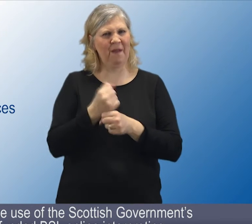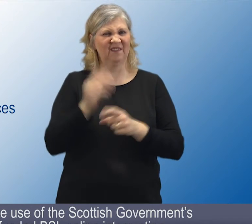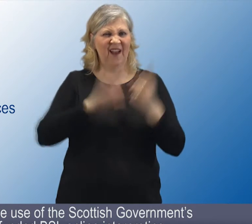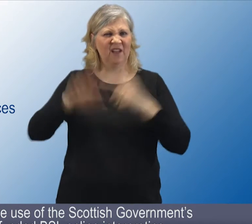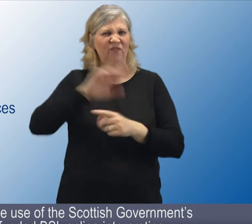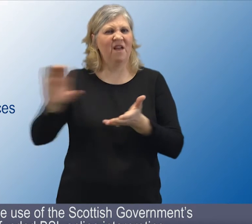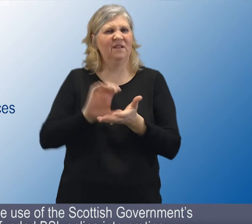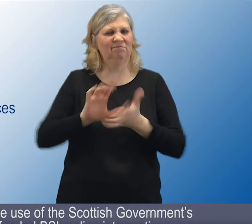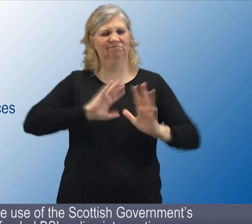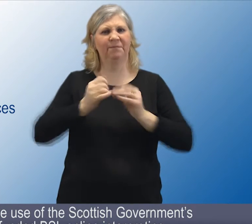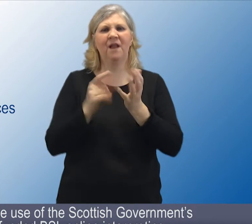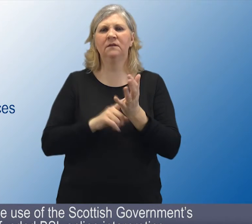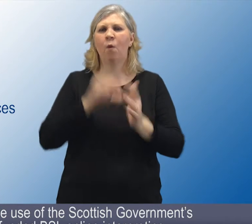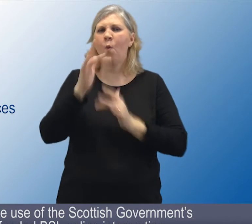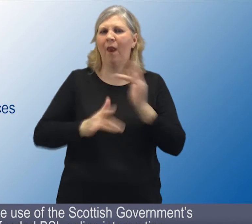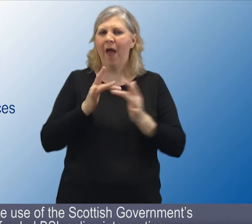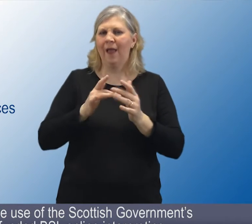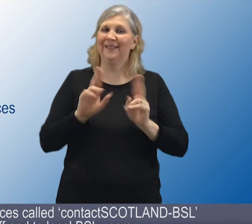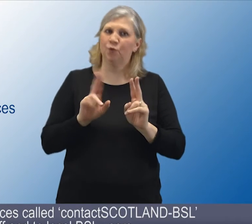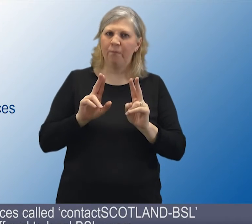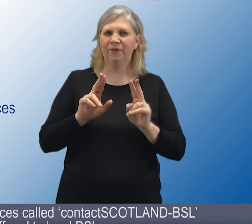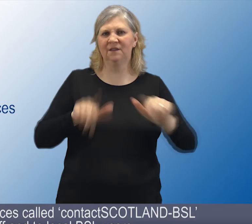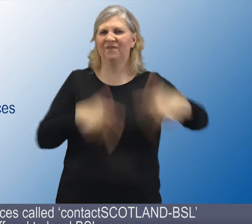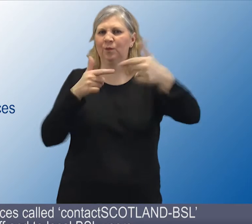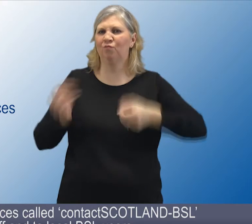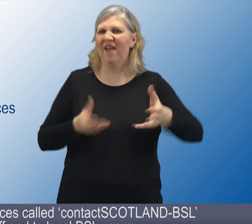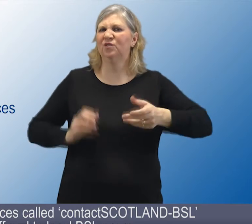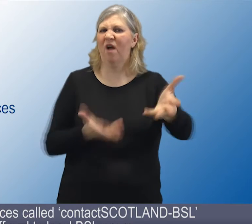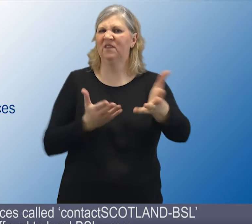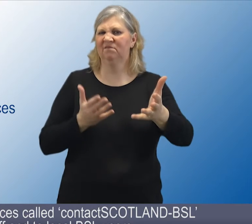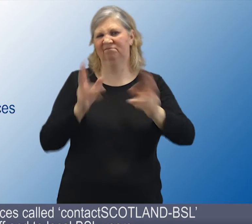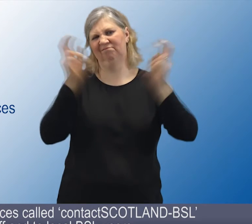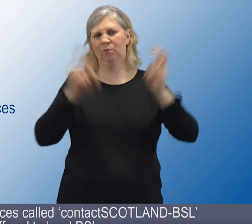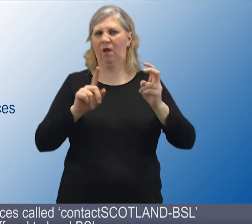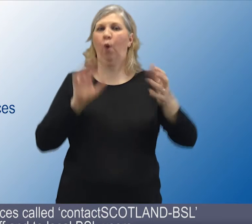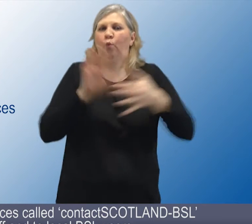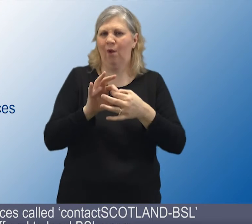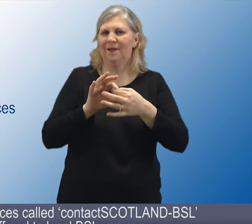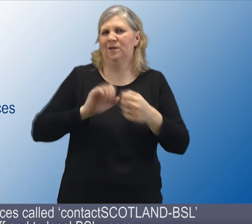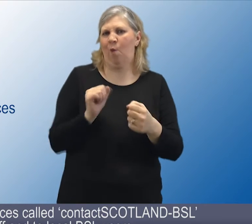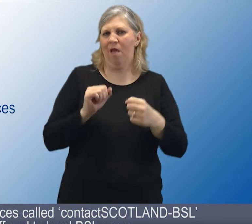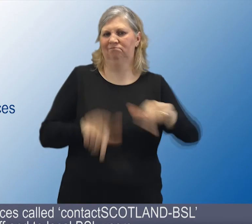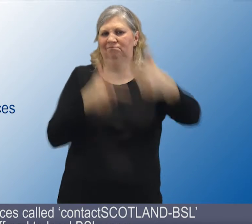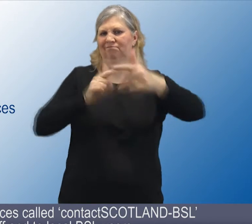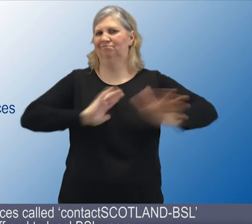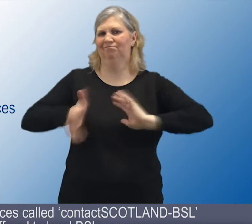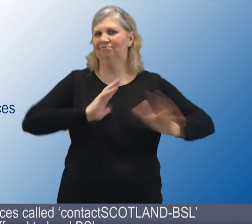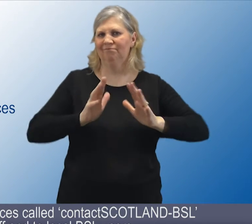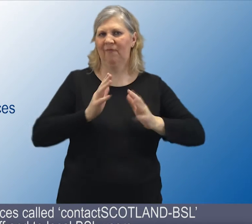3. Promote the use of the Scottish Government's nationally funded BSL online interpreting video relay service